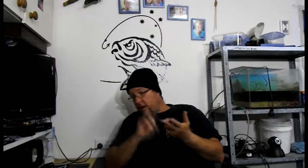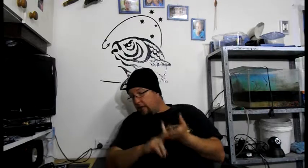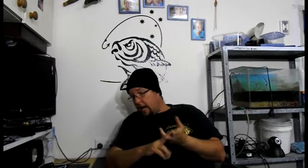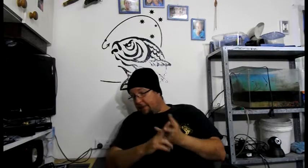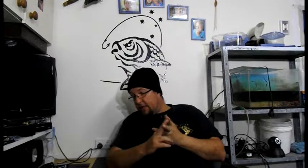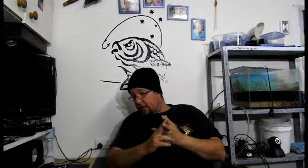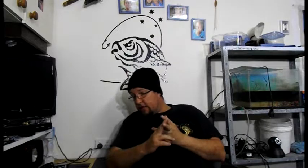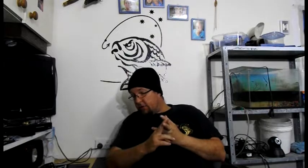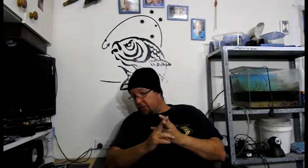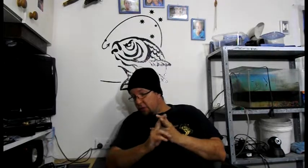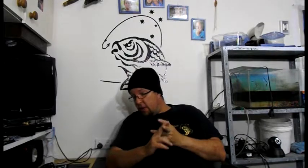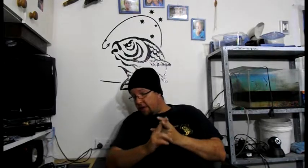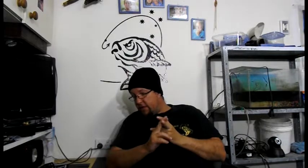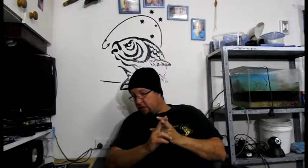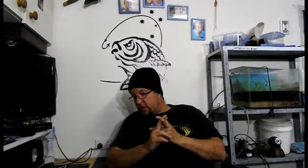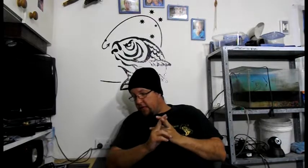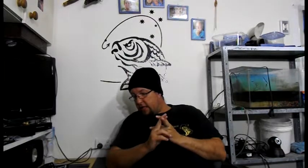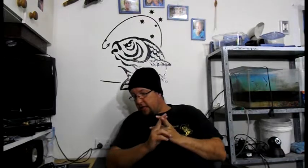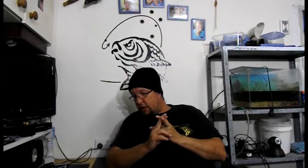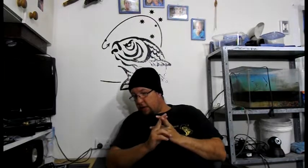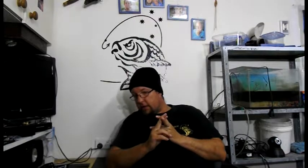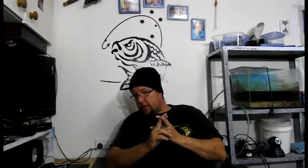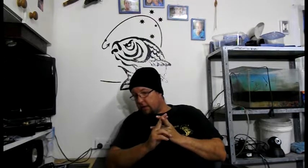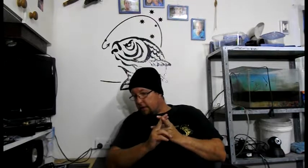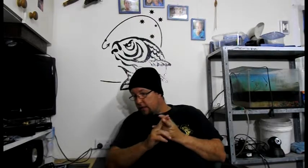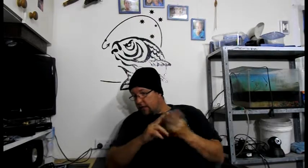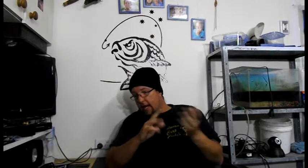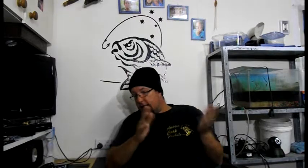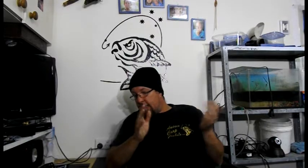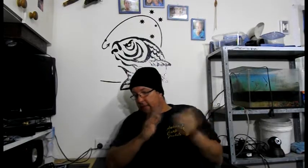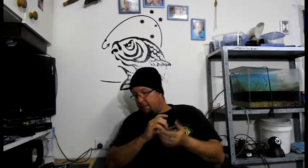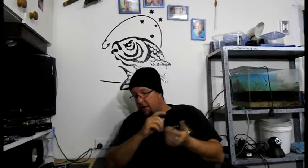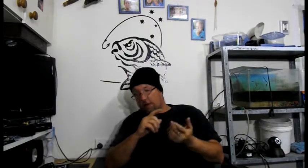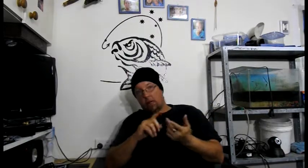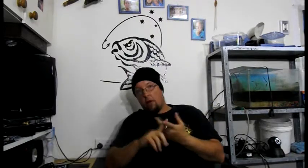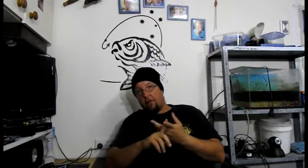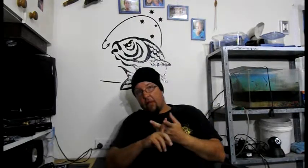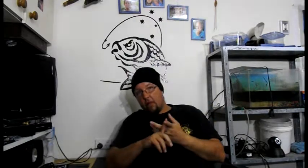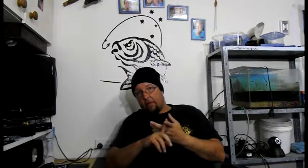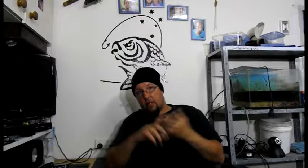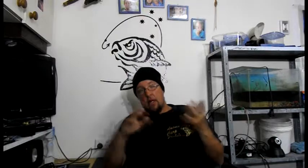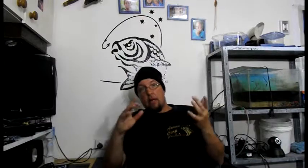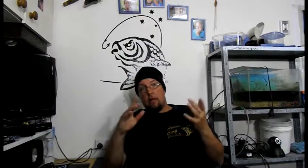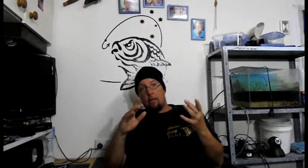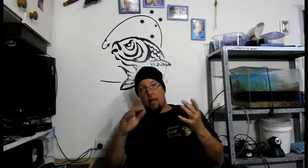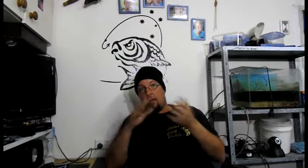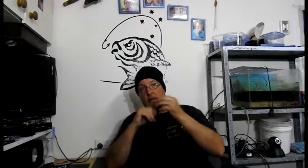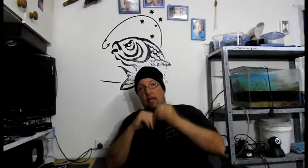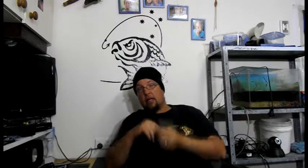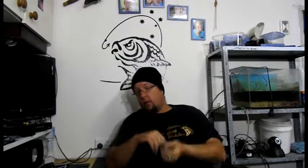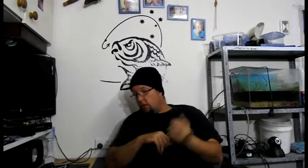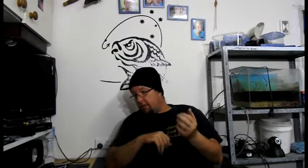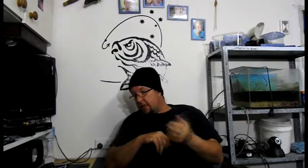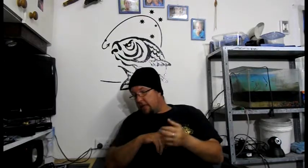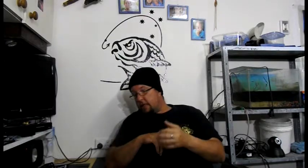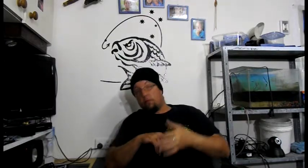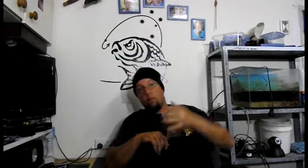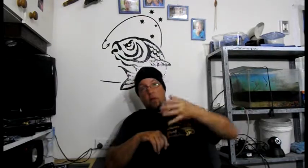Carp in other countries. Do have an immunity to the virus. And they live perfectly healthy lives. However. They can no longer be eaten. Whereas